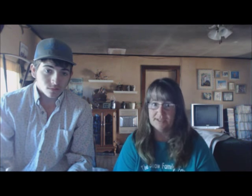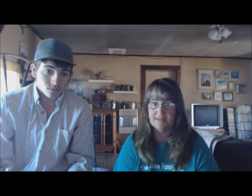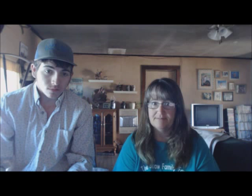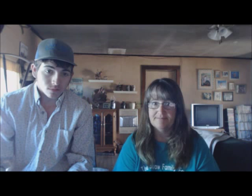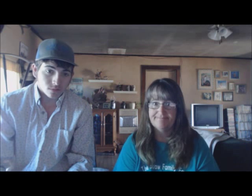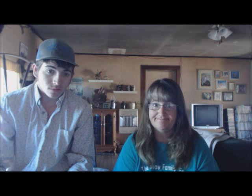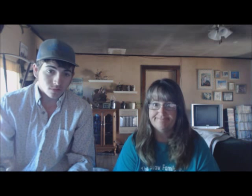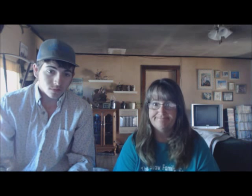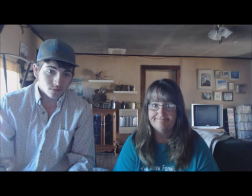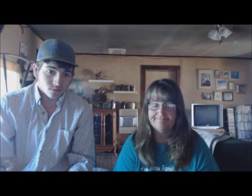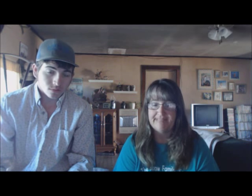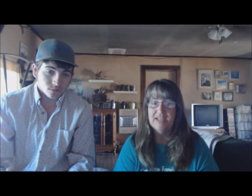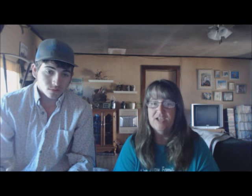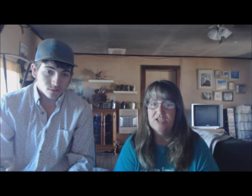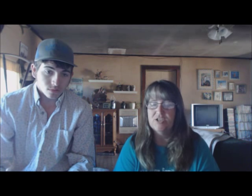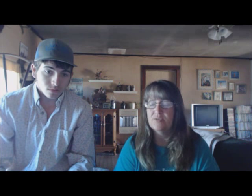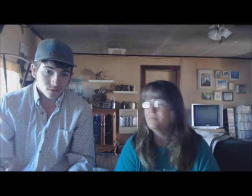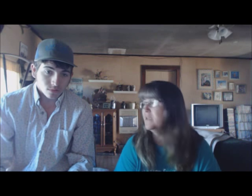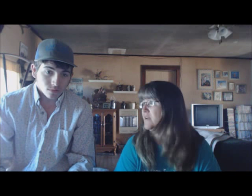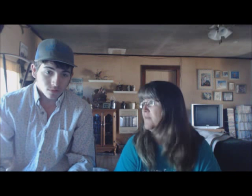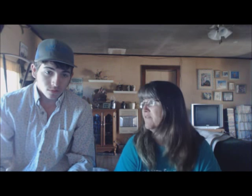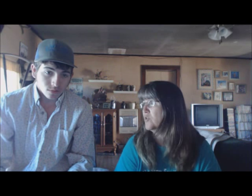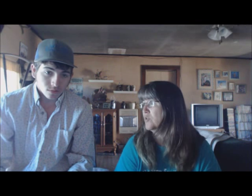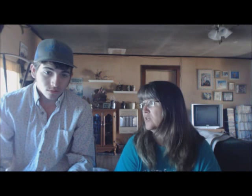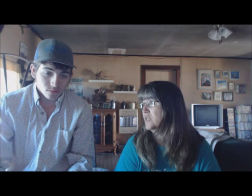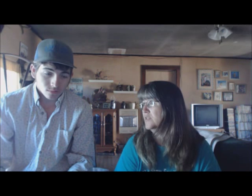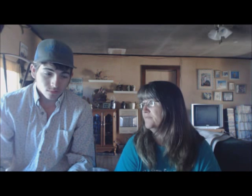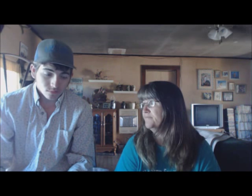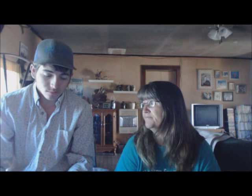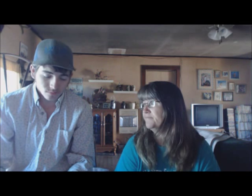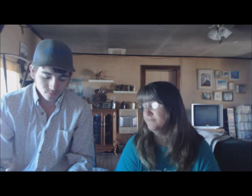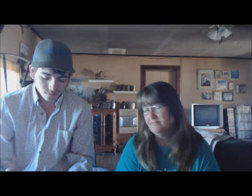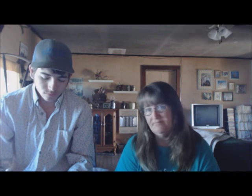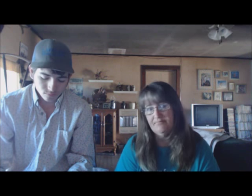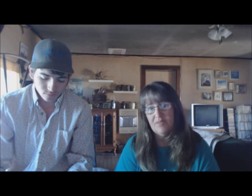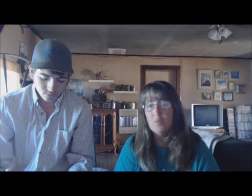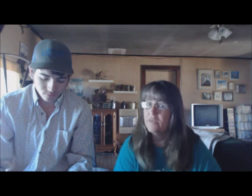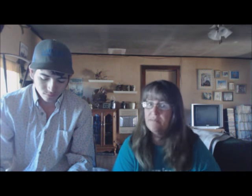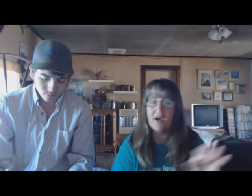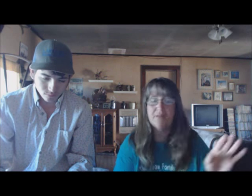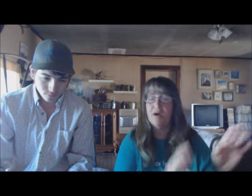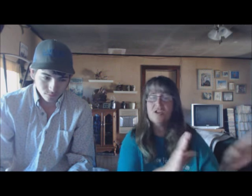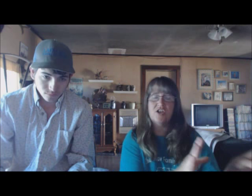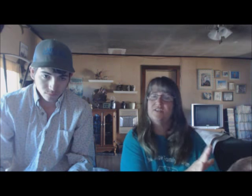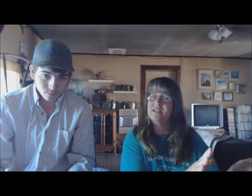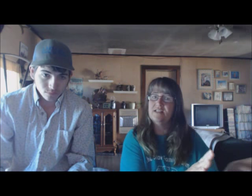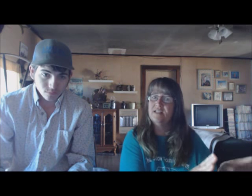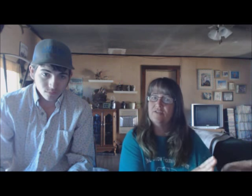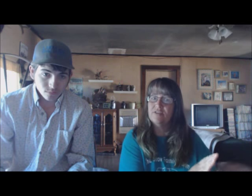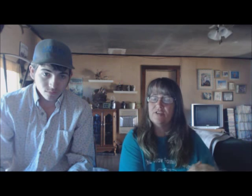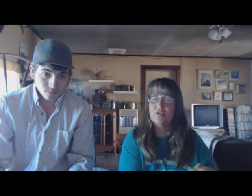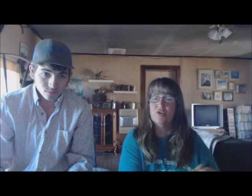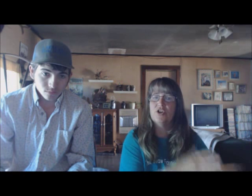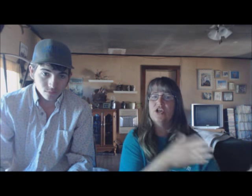wants it. She was peeing on the floor, huh? With the potty box, all nice and clean over in the other corner,